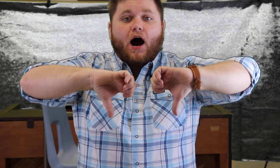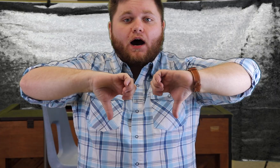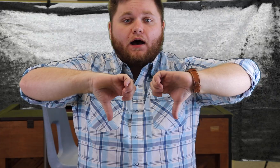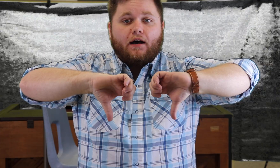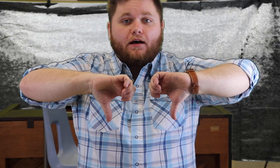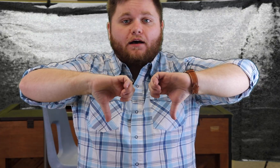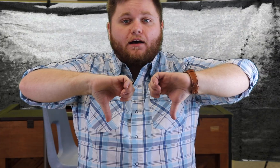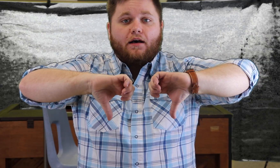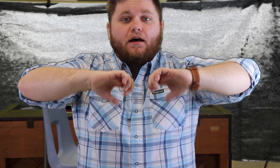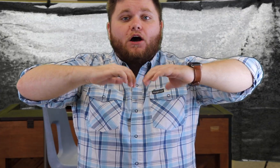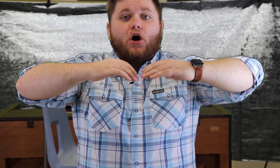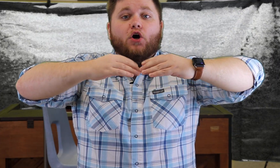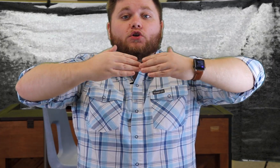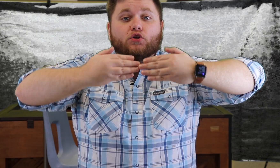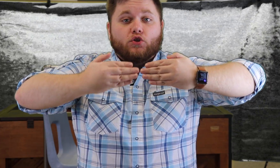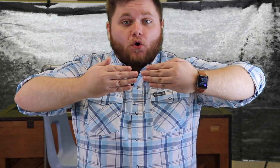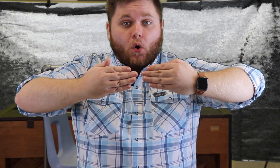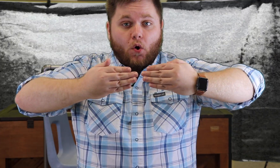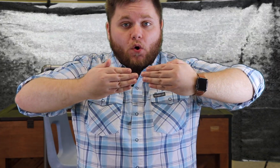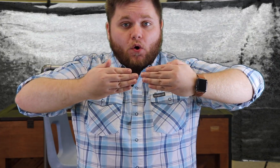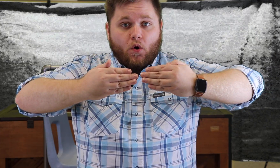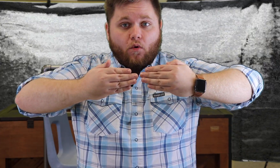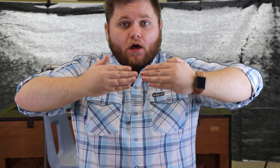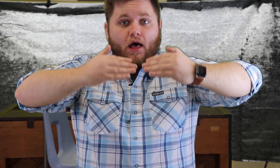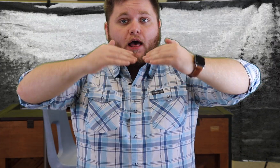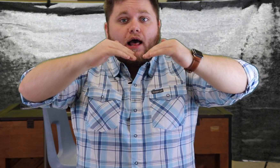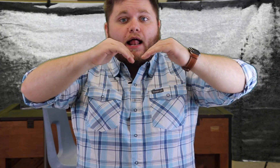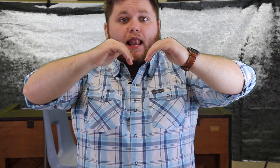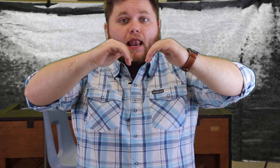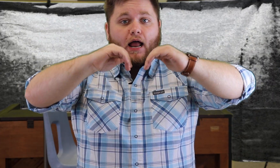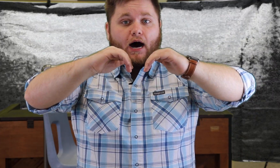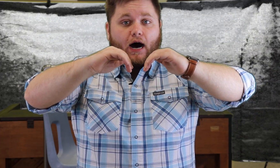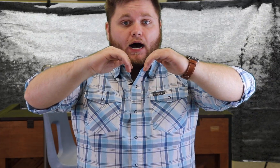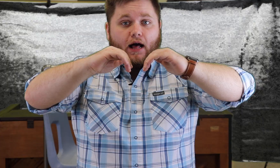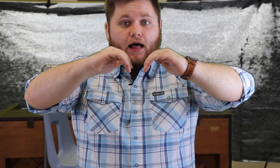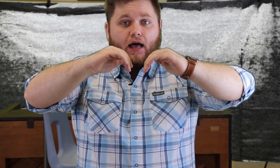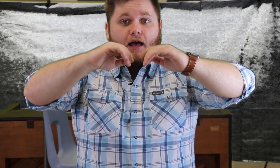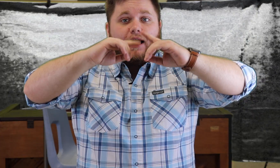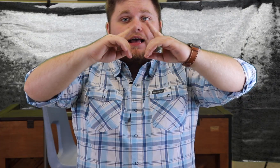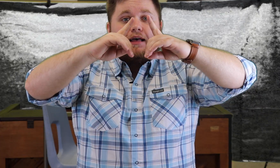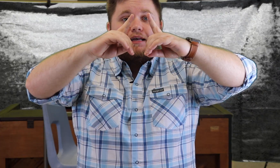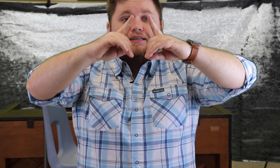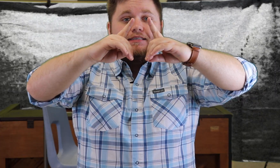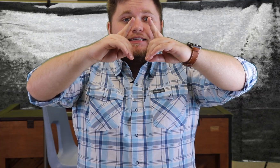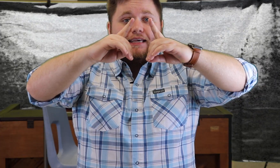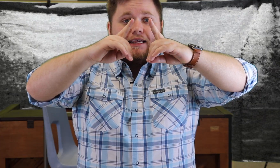sol la ti